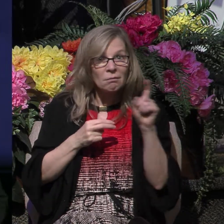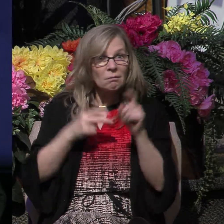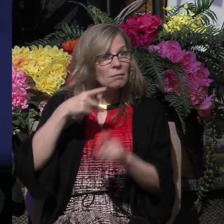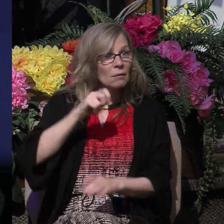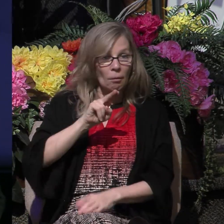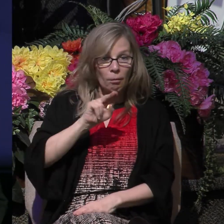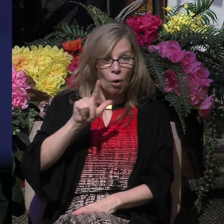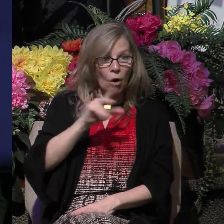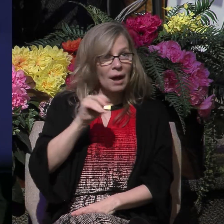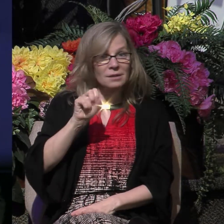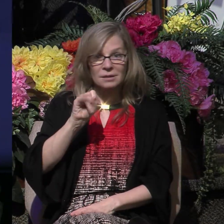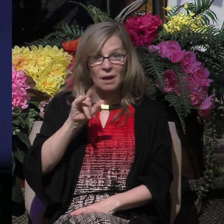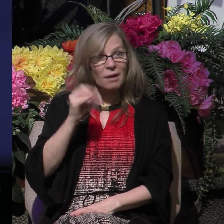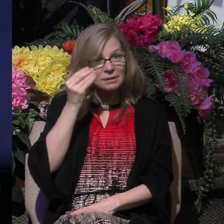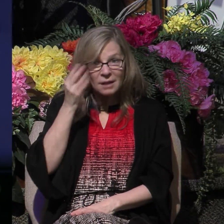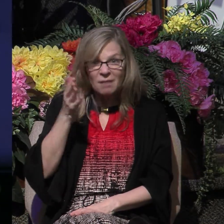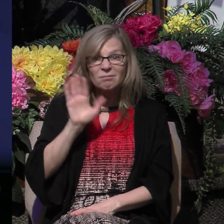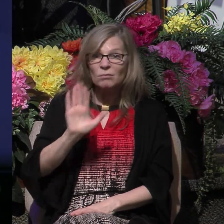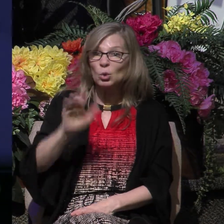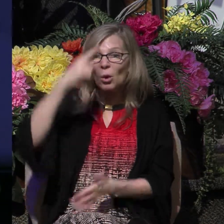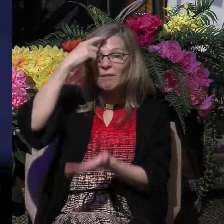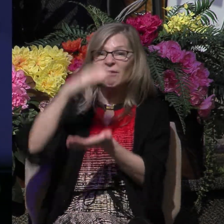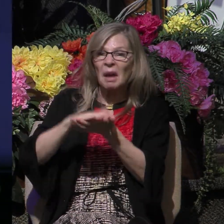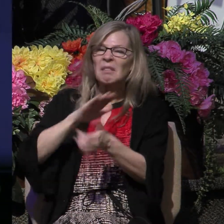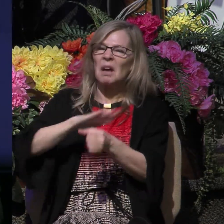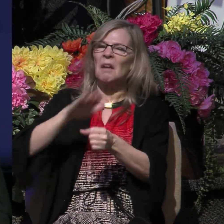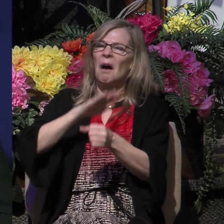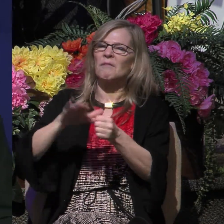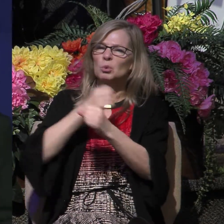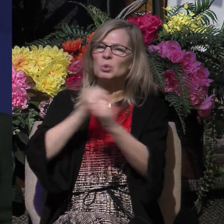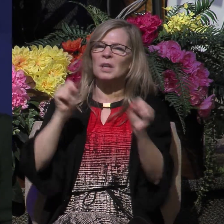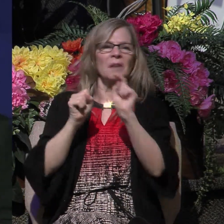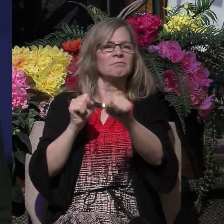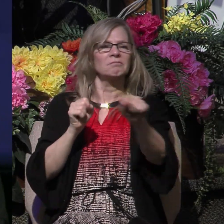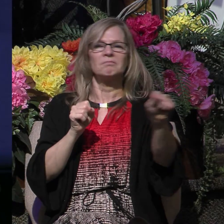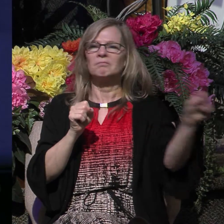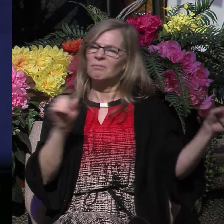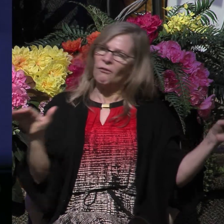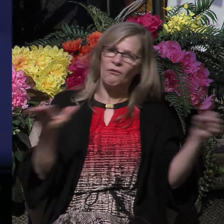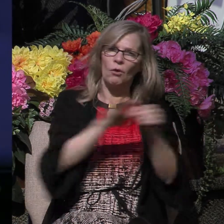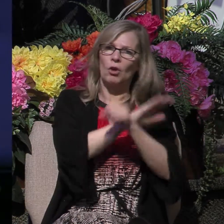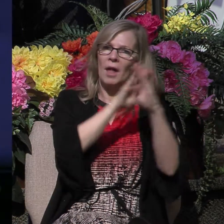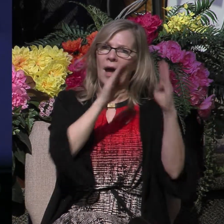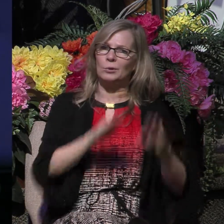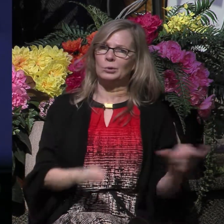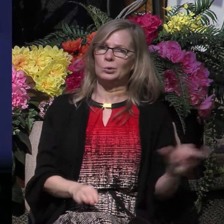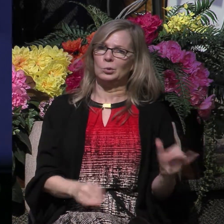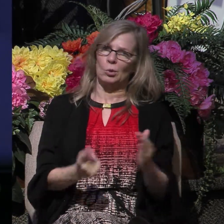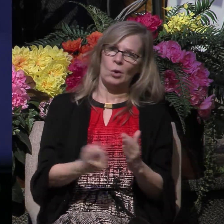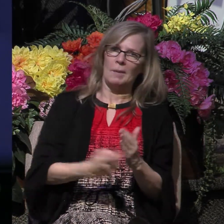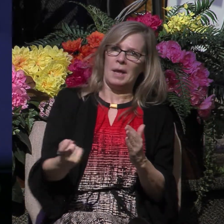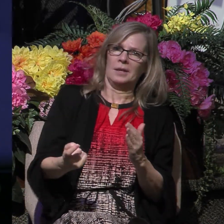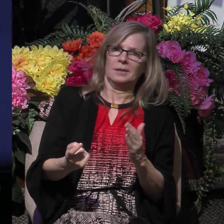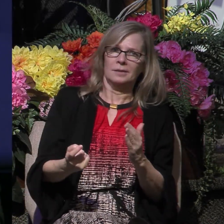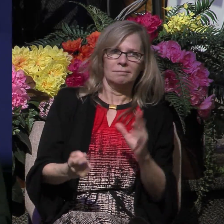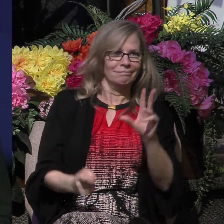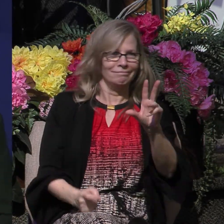and Silas telling the jailer that his faith will be enough to save his entire household? No, not at all.